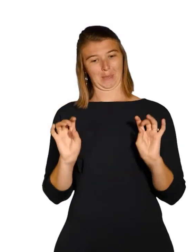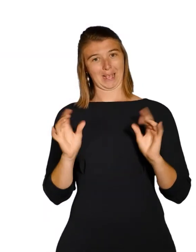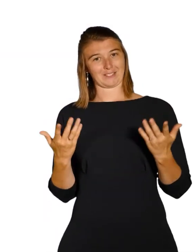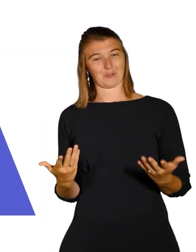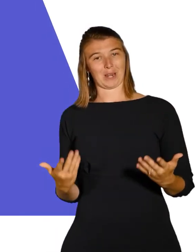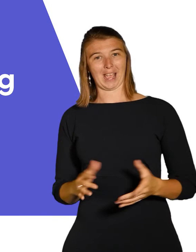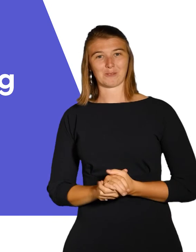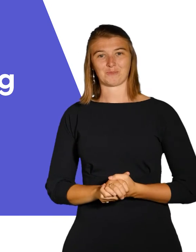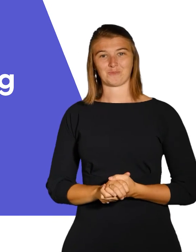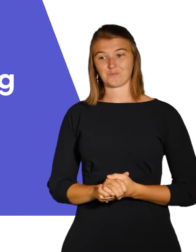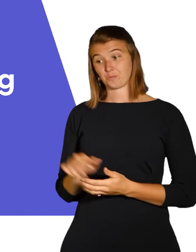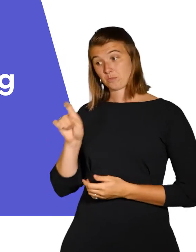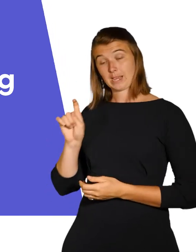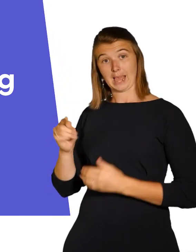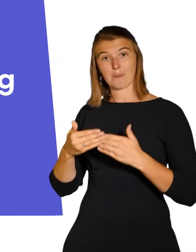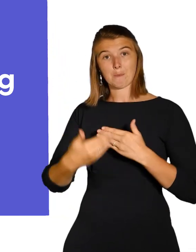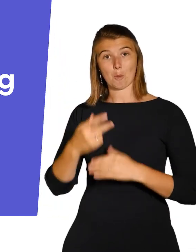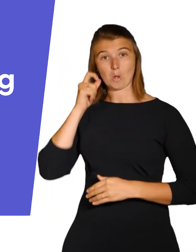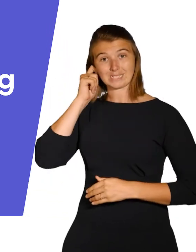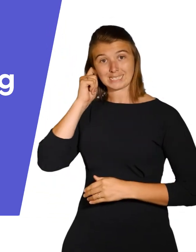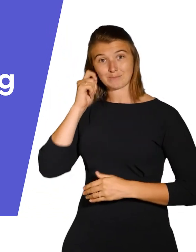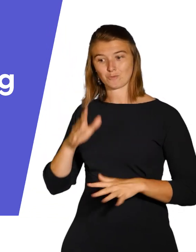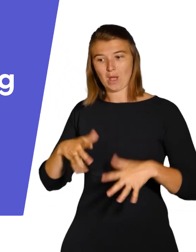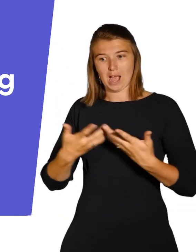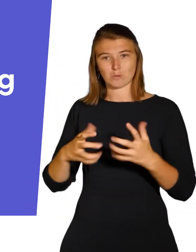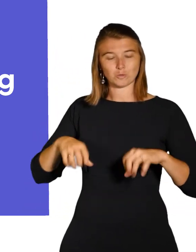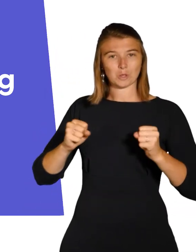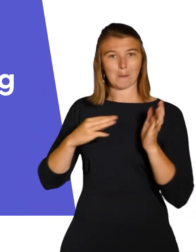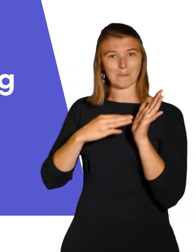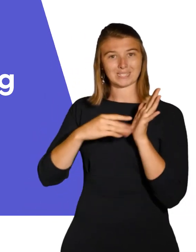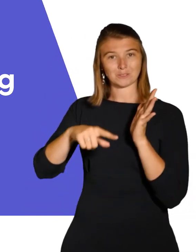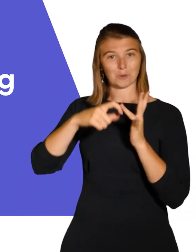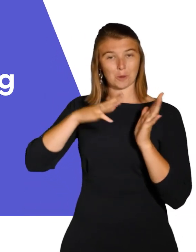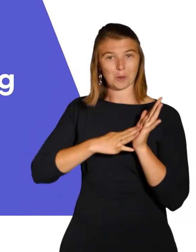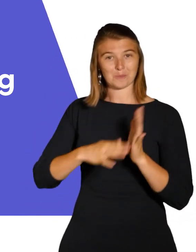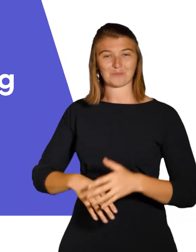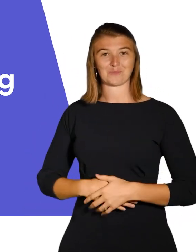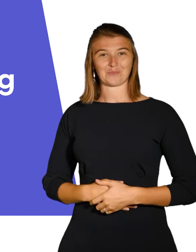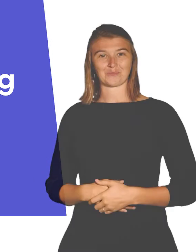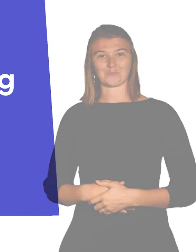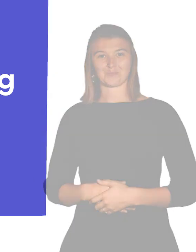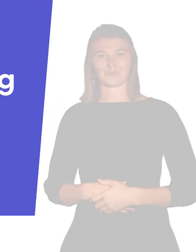That's it for now. Click here for more tips on getting started with Monday.com. Hi!